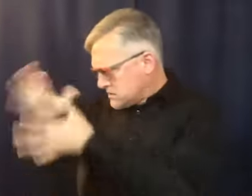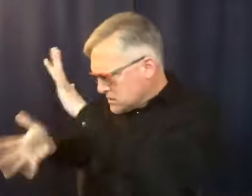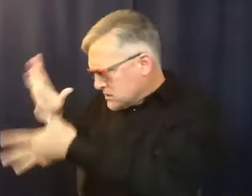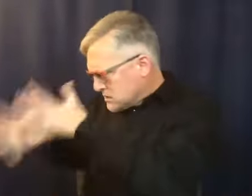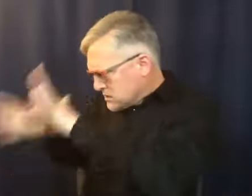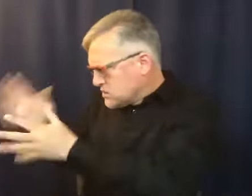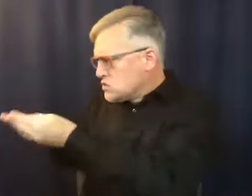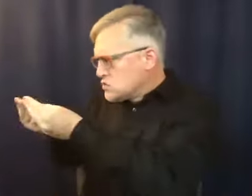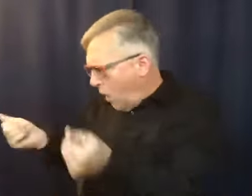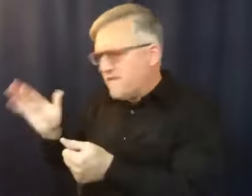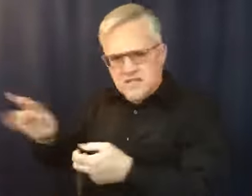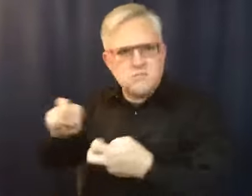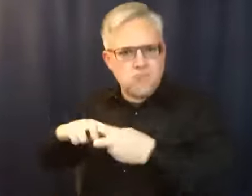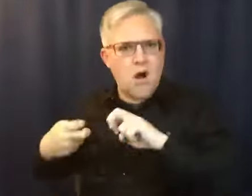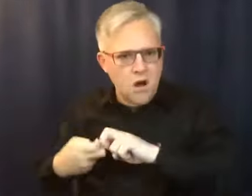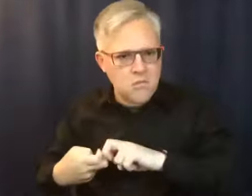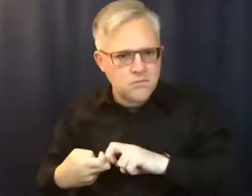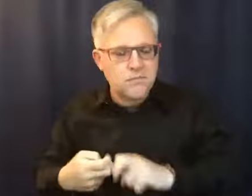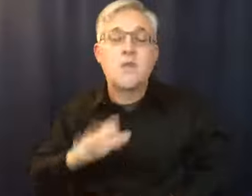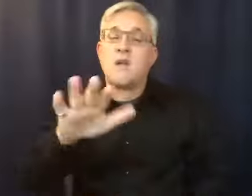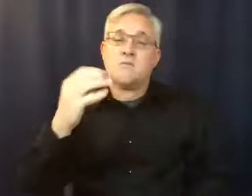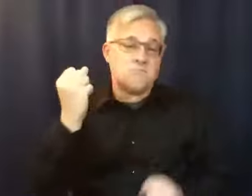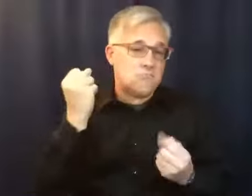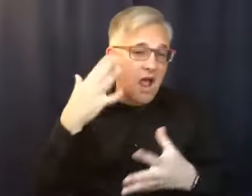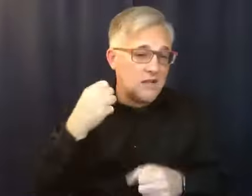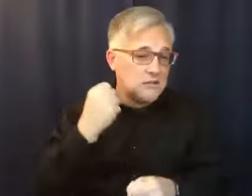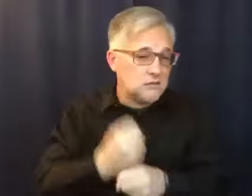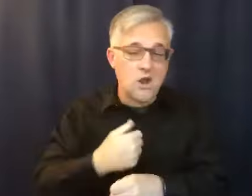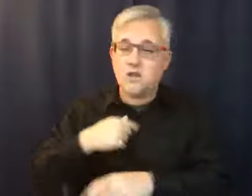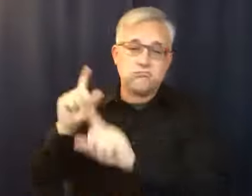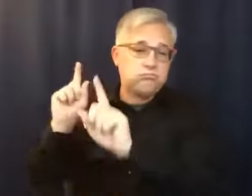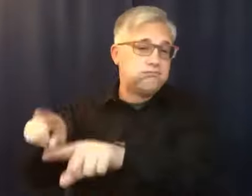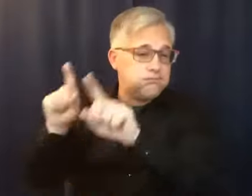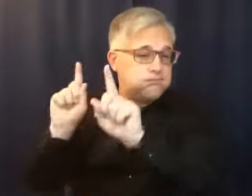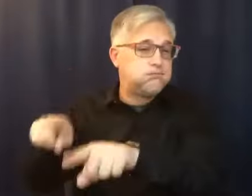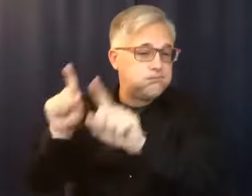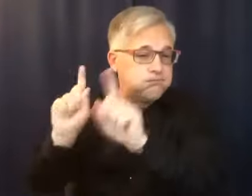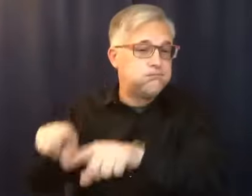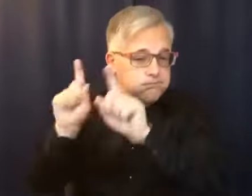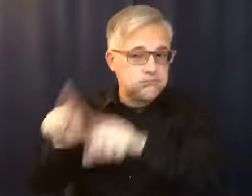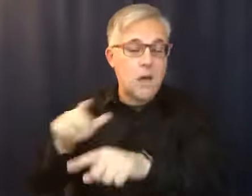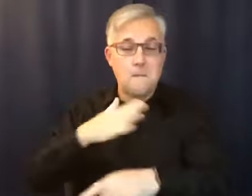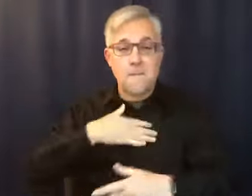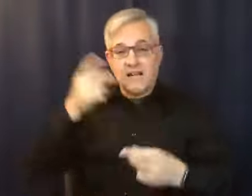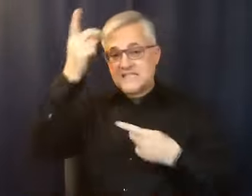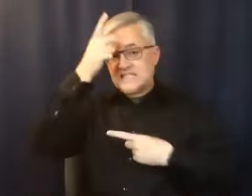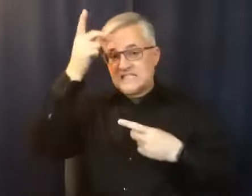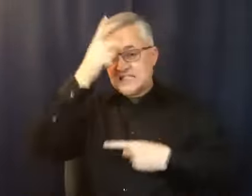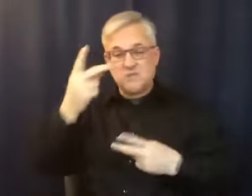Well, here's what I found years in the program. When my disease got worse. And I can remember